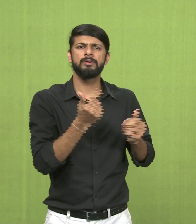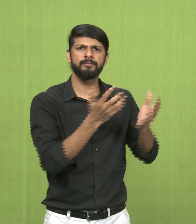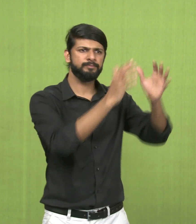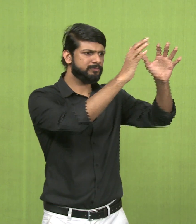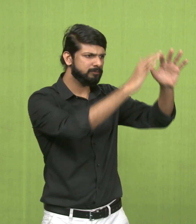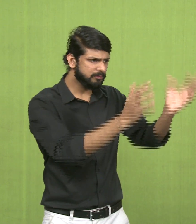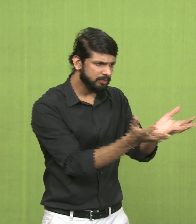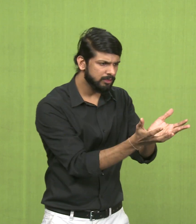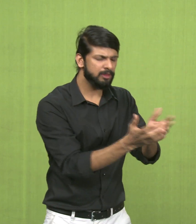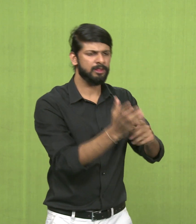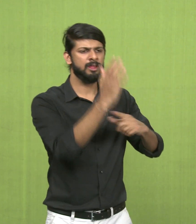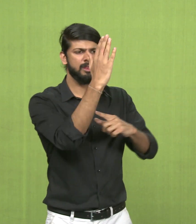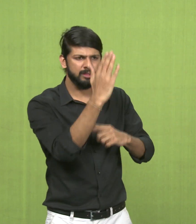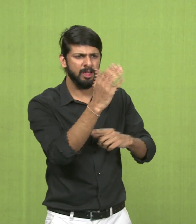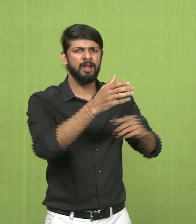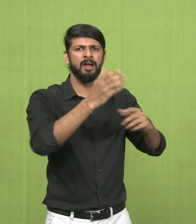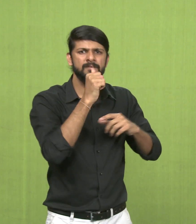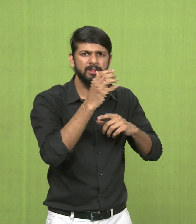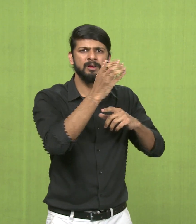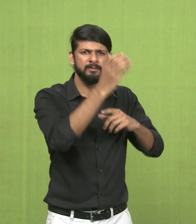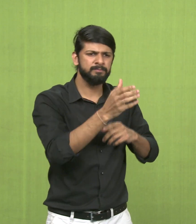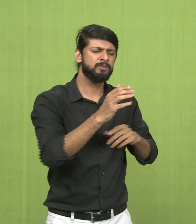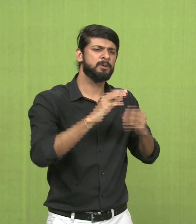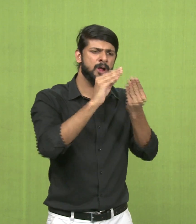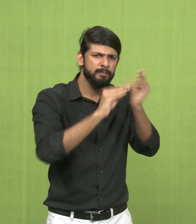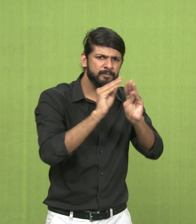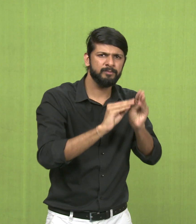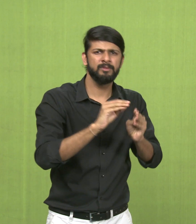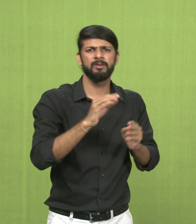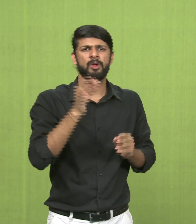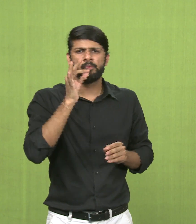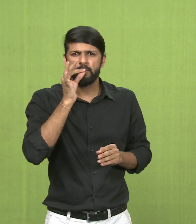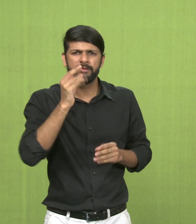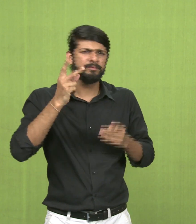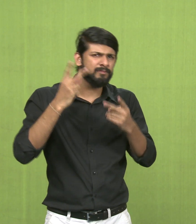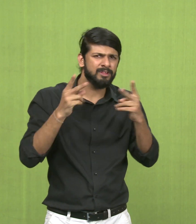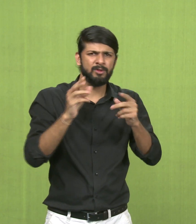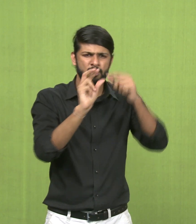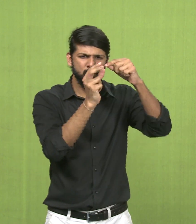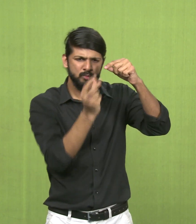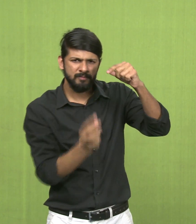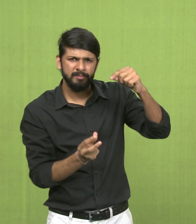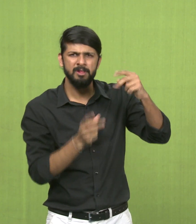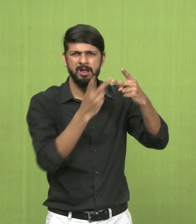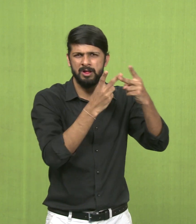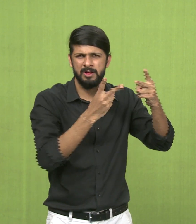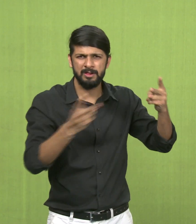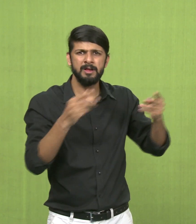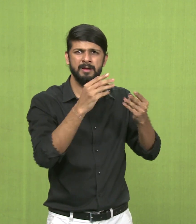Still life is an artwork which represents inanimate